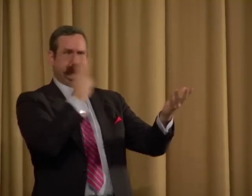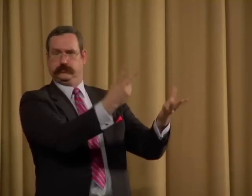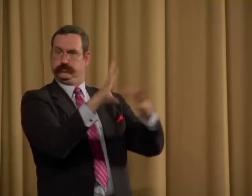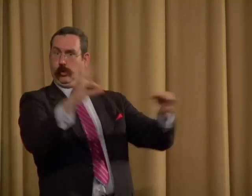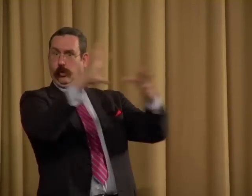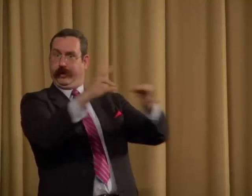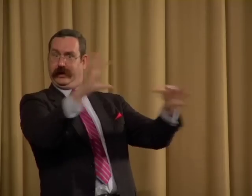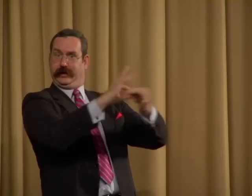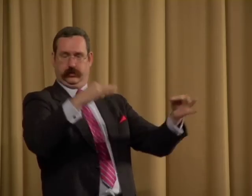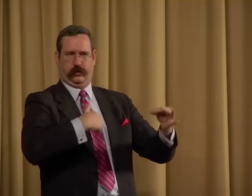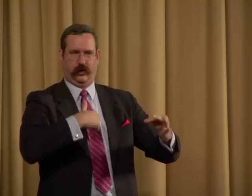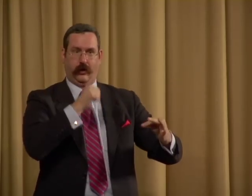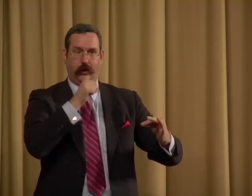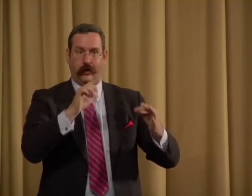Also, we have seen